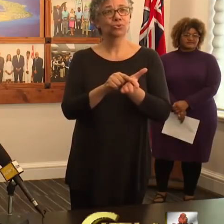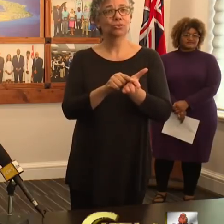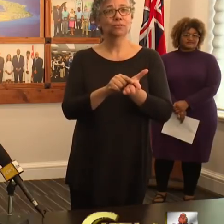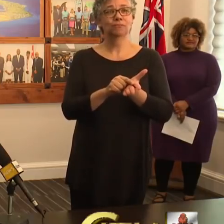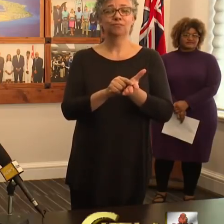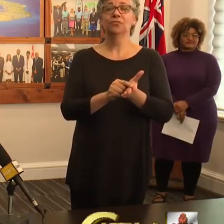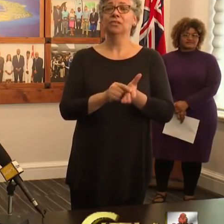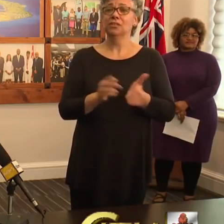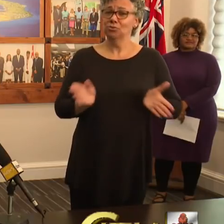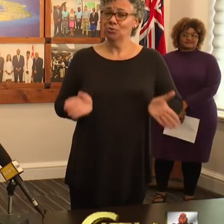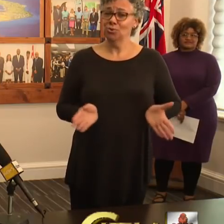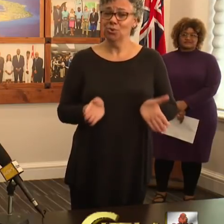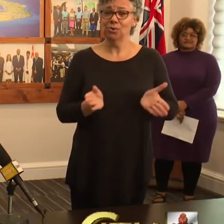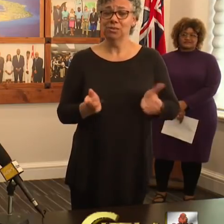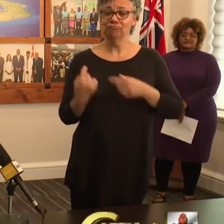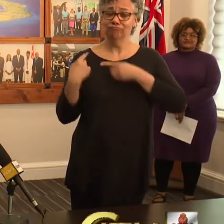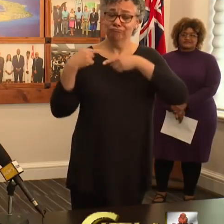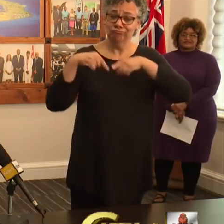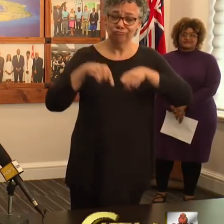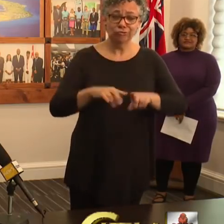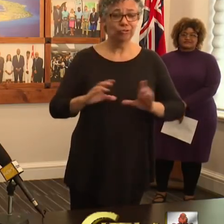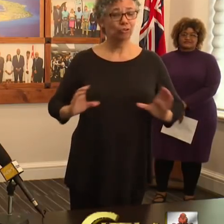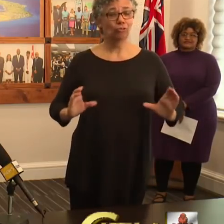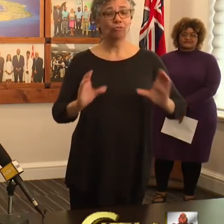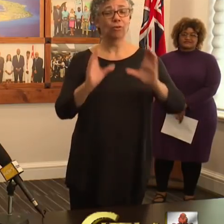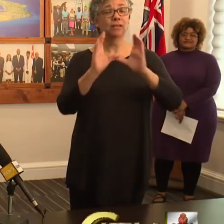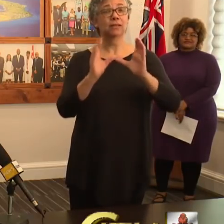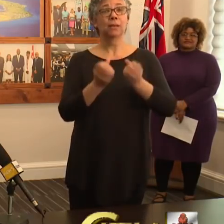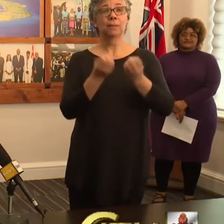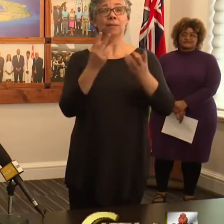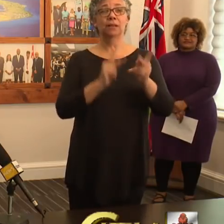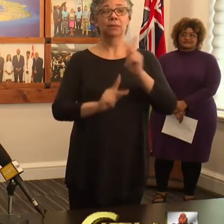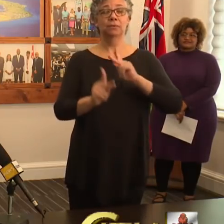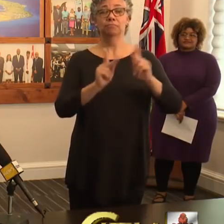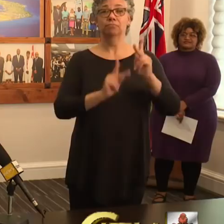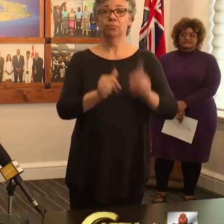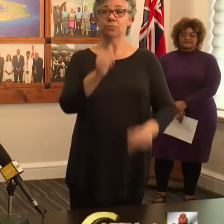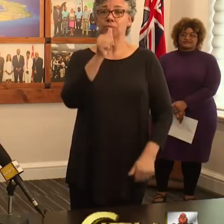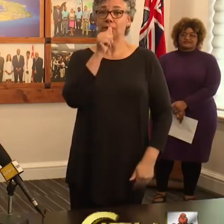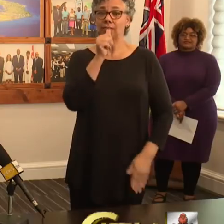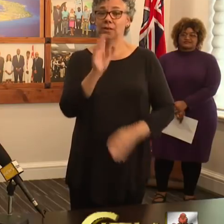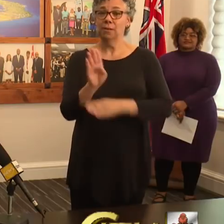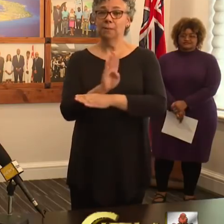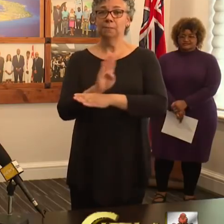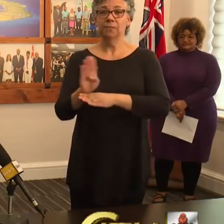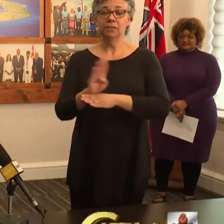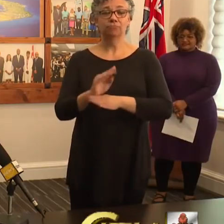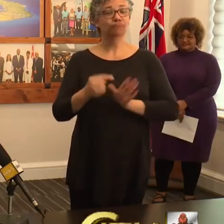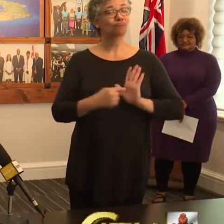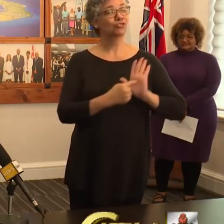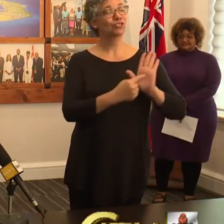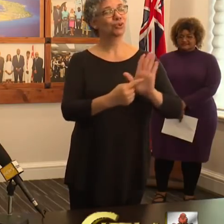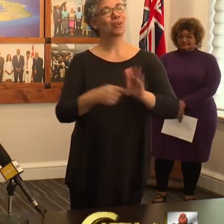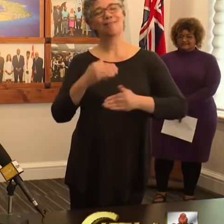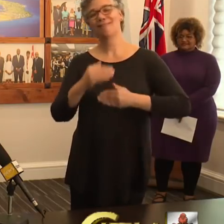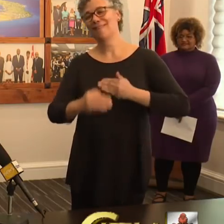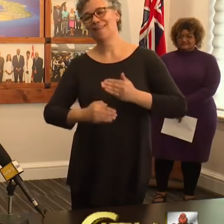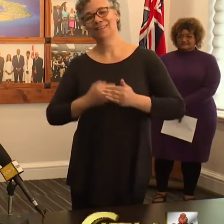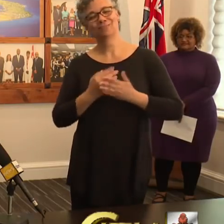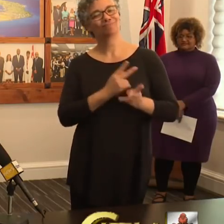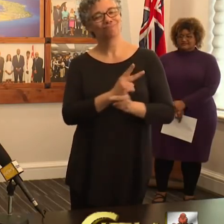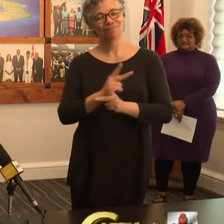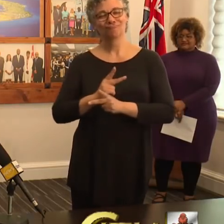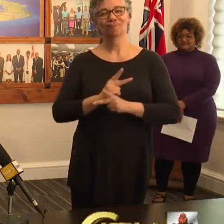reassures us that in the midst of this crisis, there are many people in private businesses in our community demonstrating kindness and compassion.